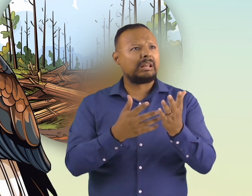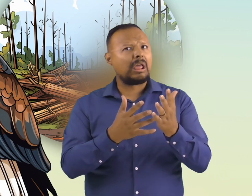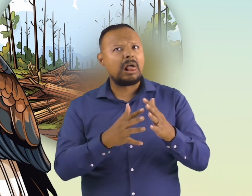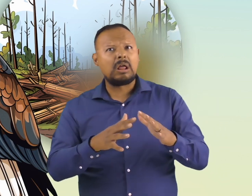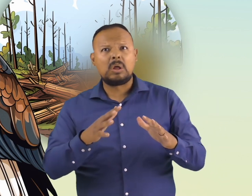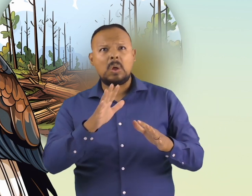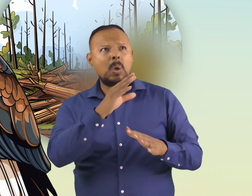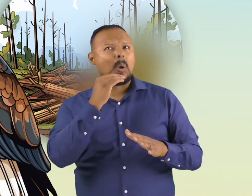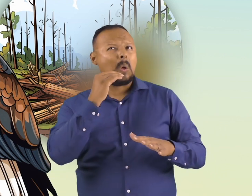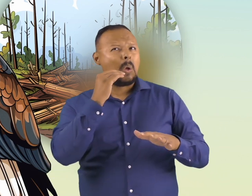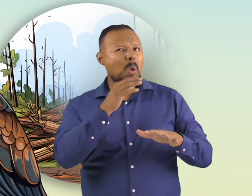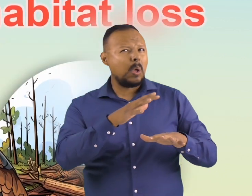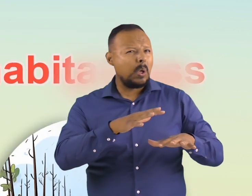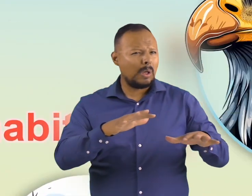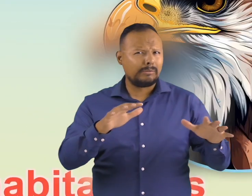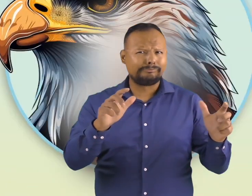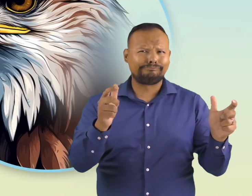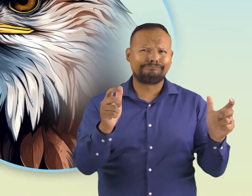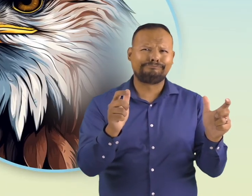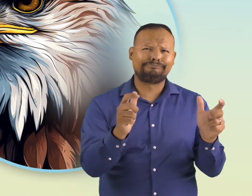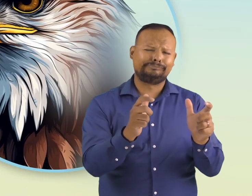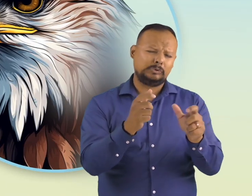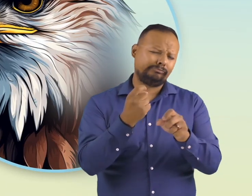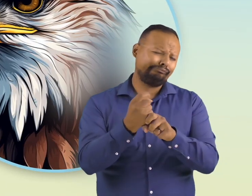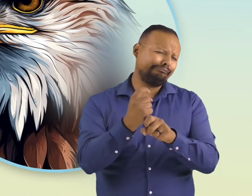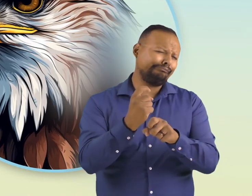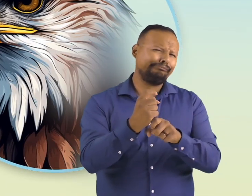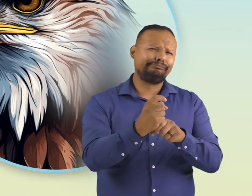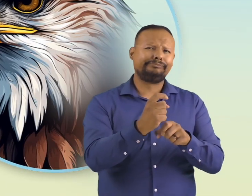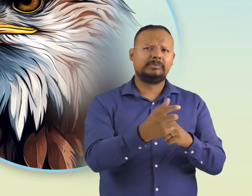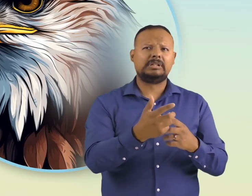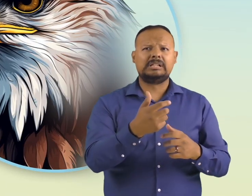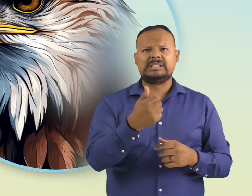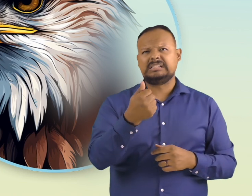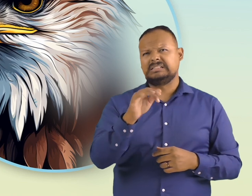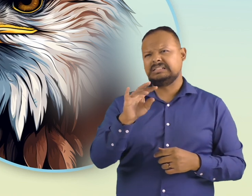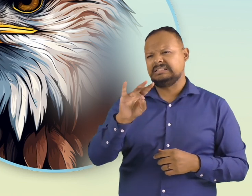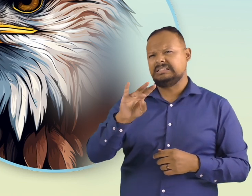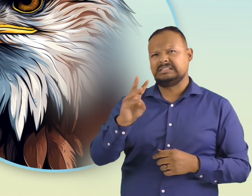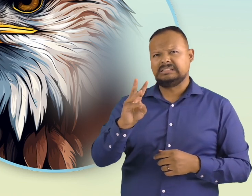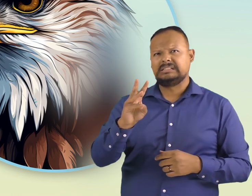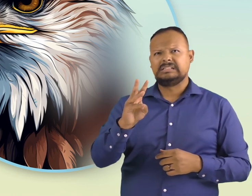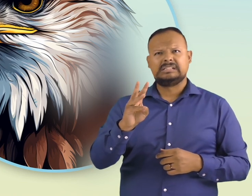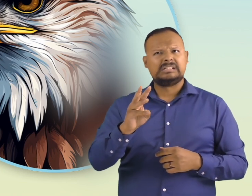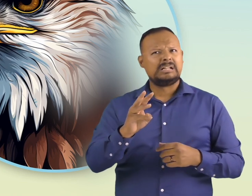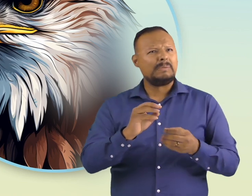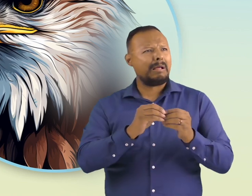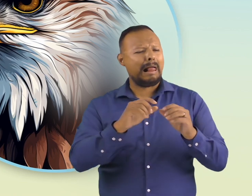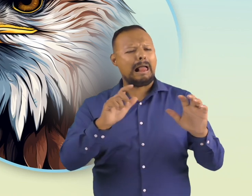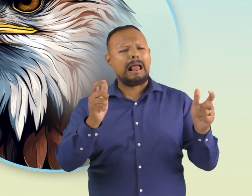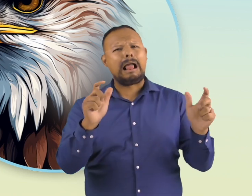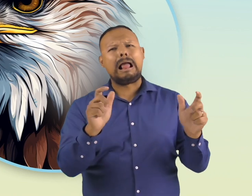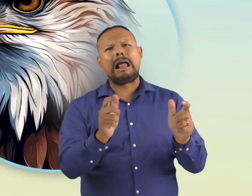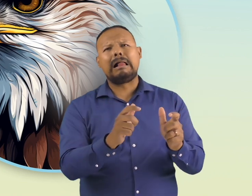created by humans caused them to be officially listed as an endangered species in 1976.